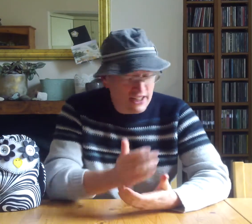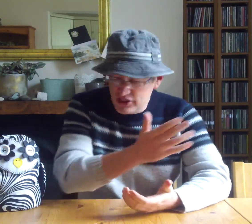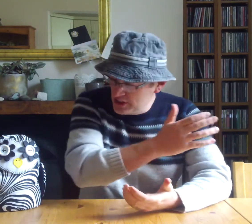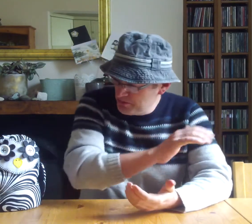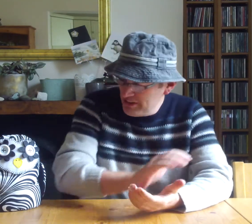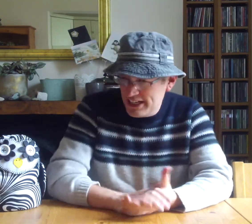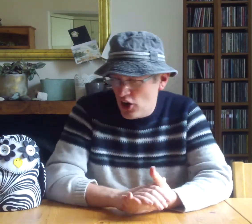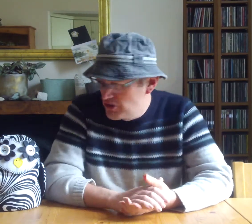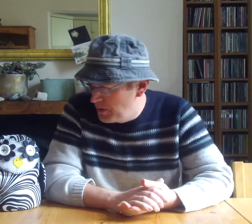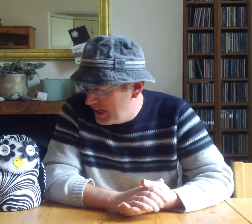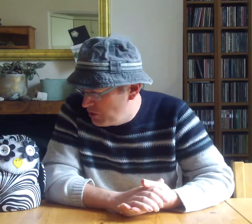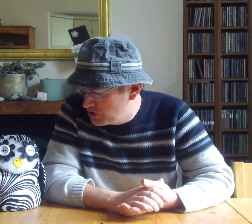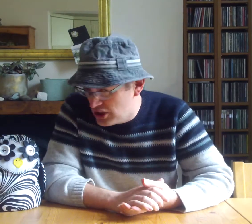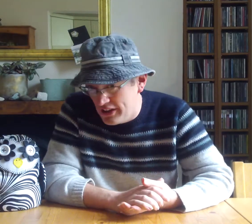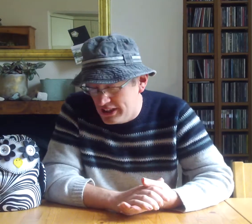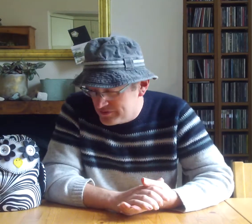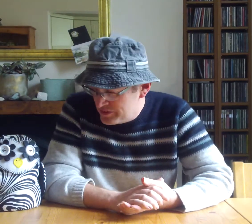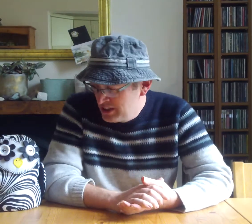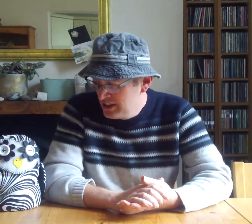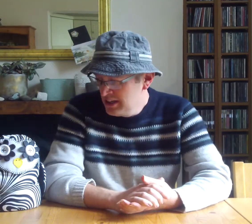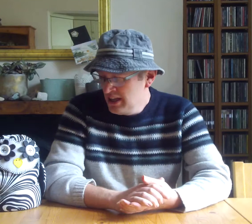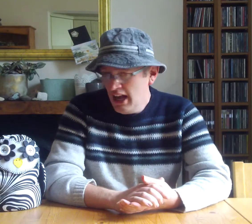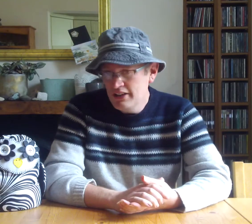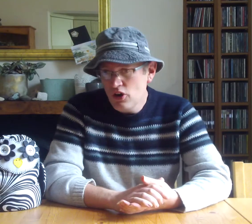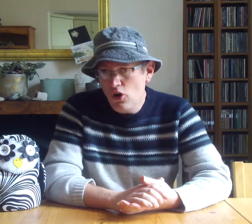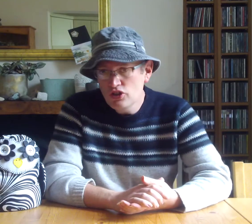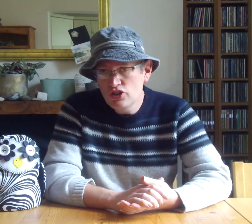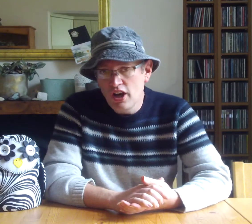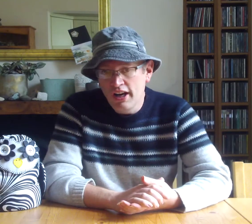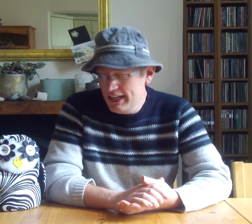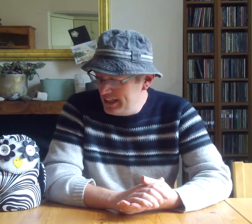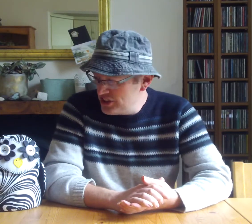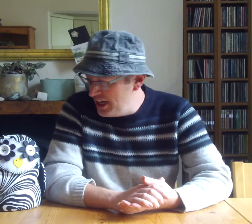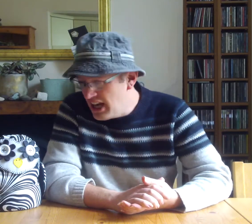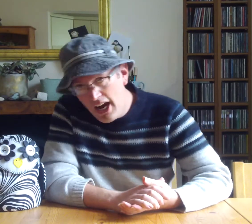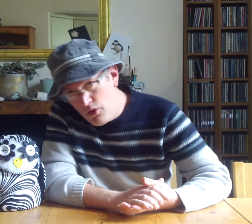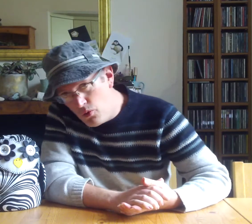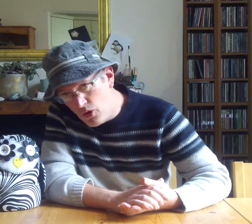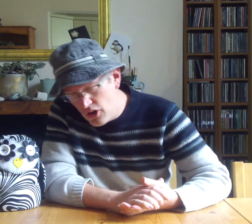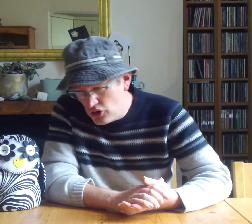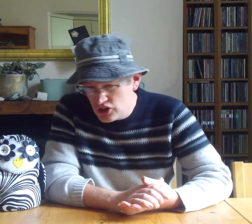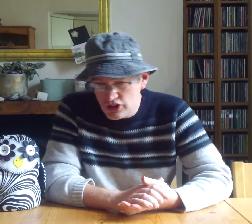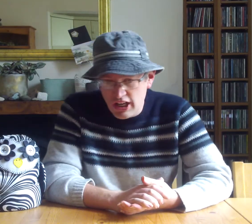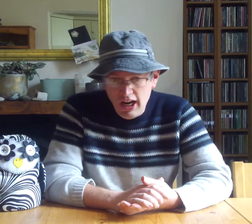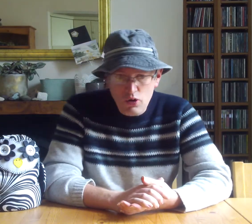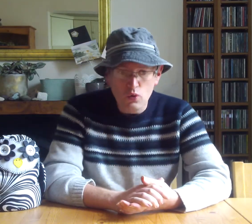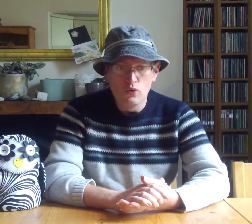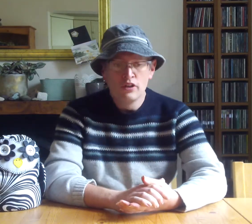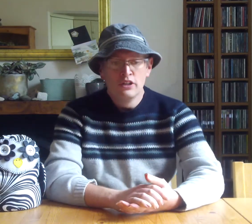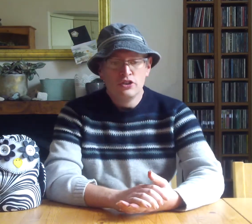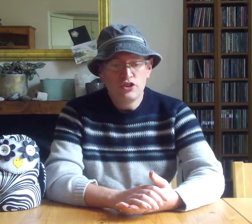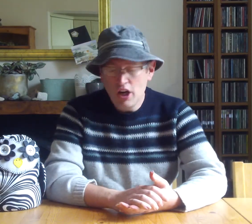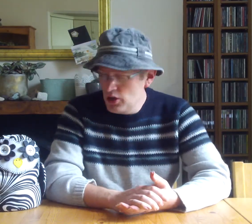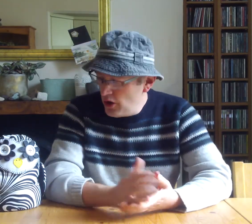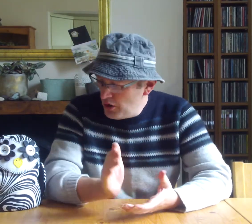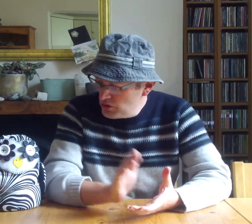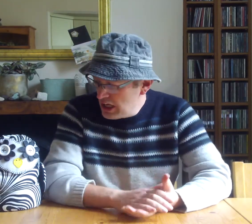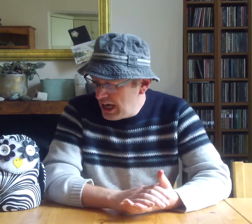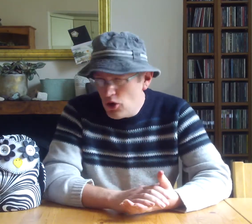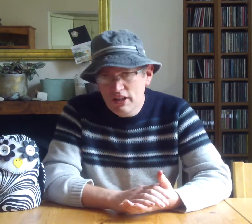because it's pretty horrible outside. And Oscar is an owl. Oscar's an owl. So our owling